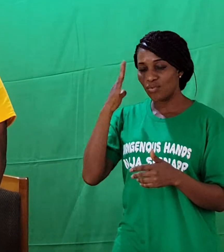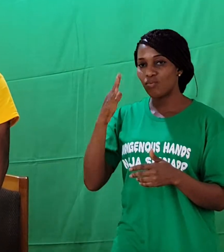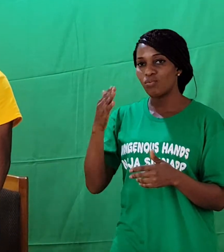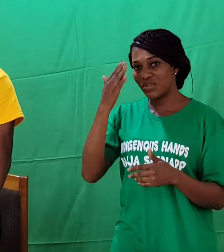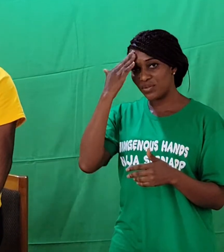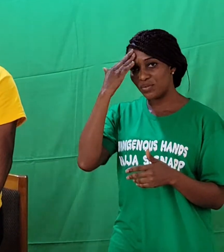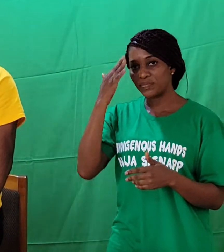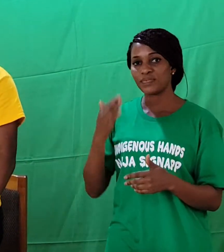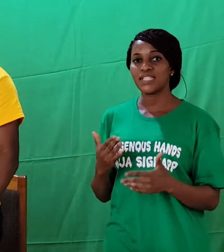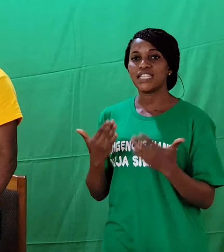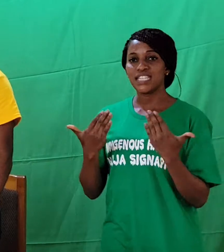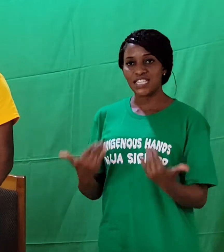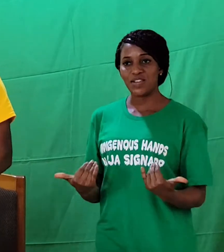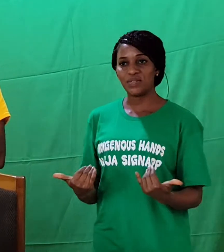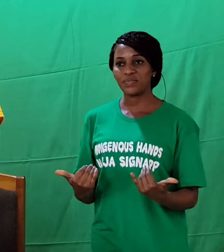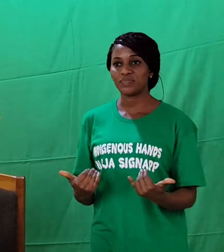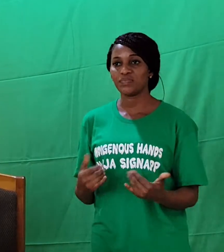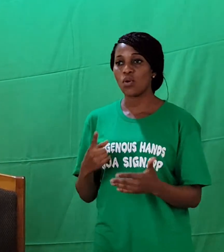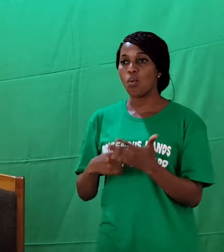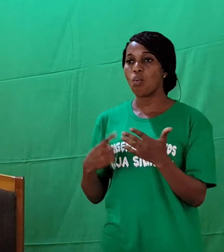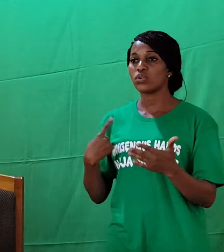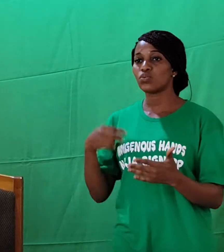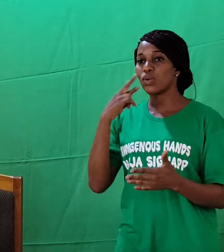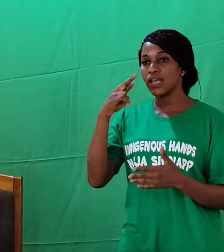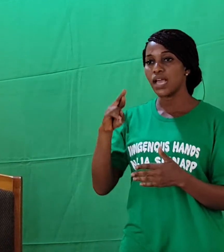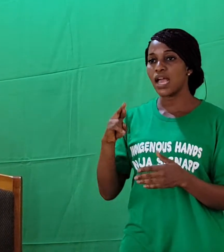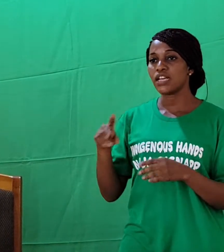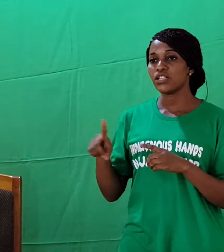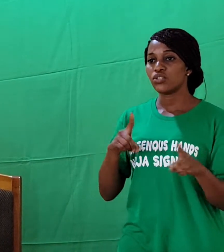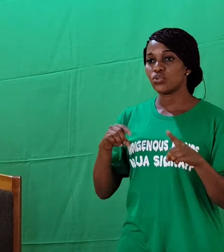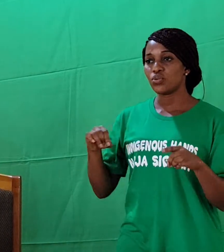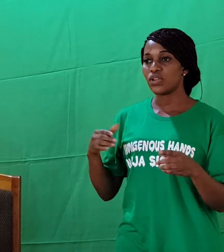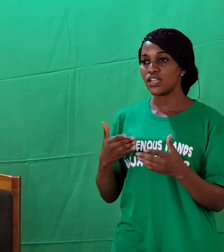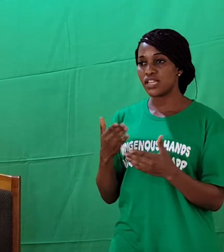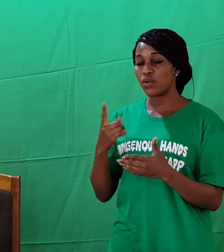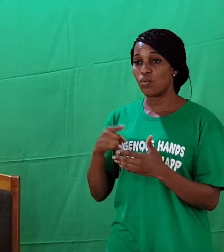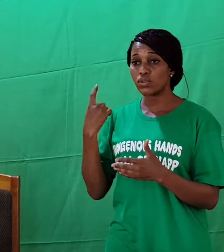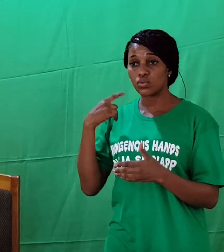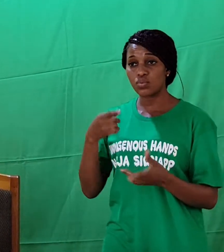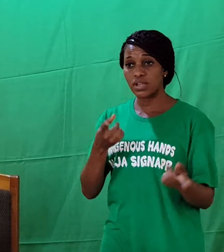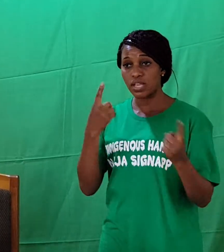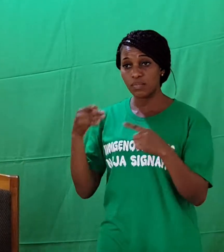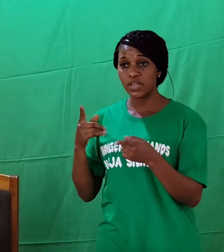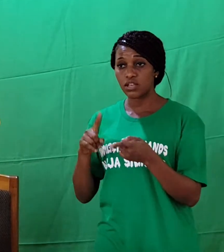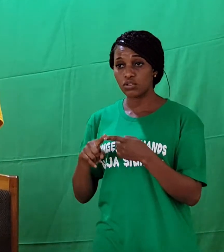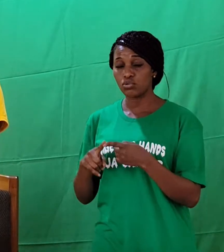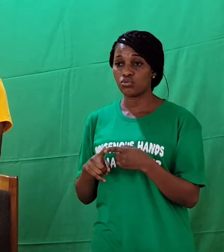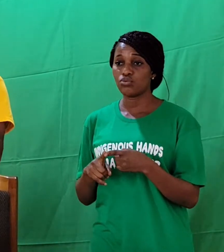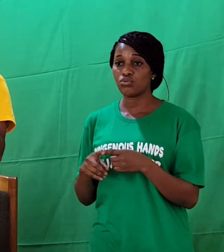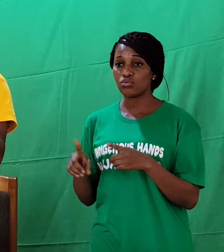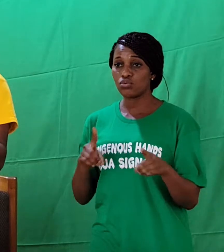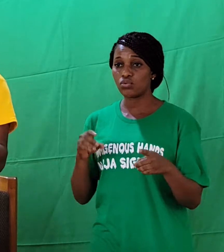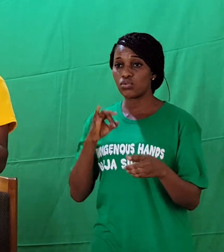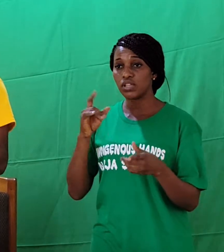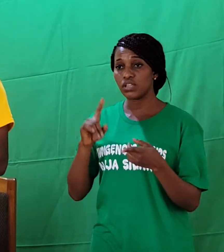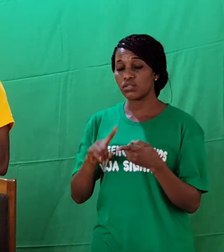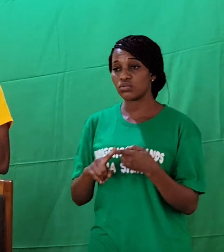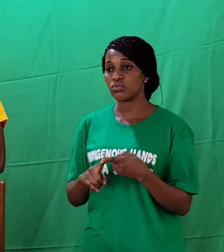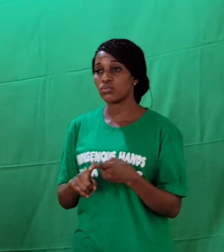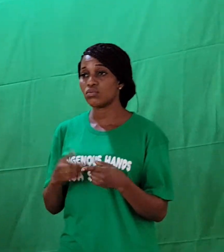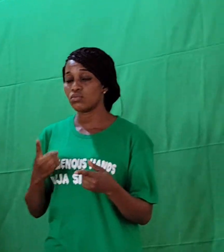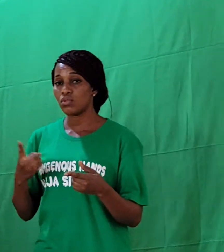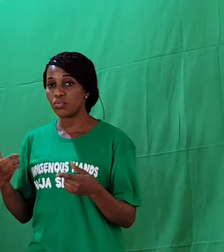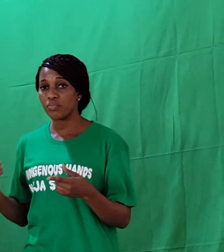Right now, what we are doing here, what we came here to do is document a piece of literacy material